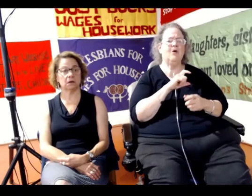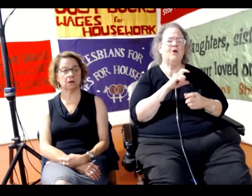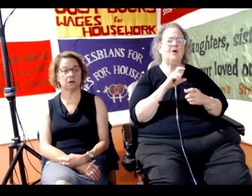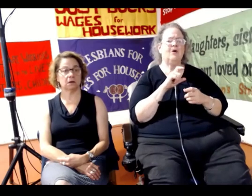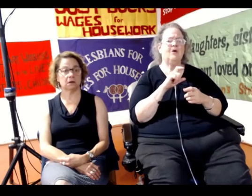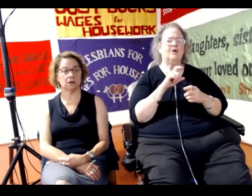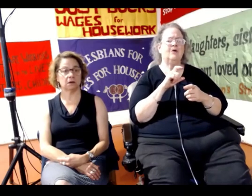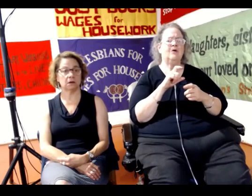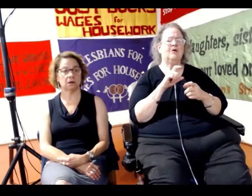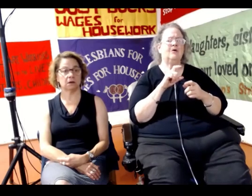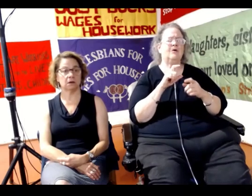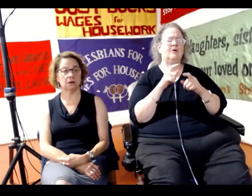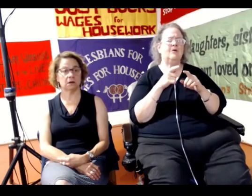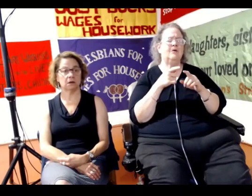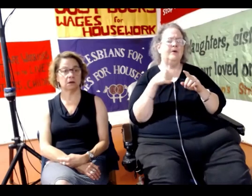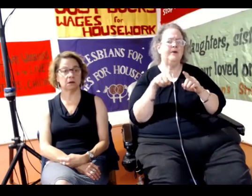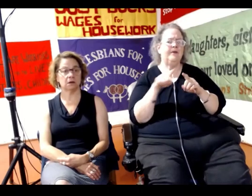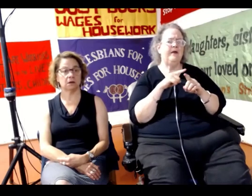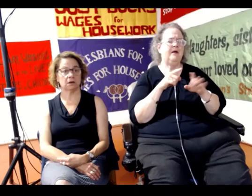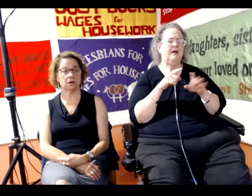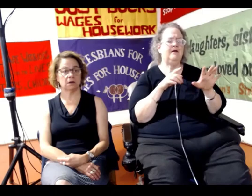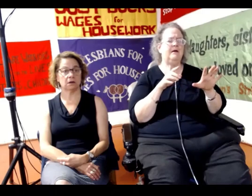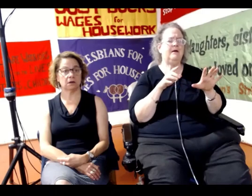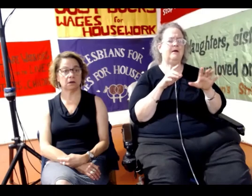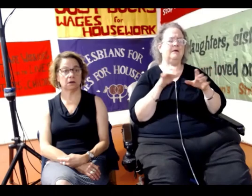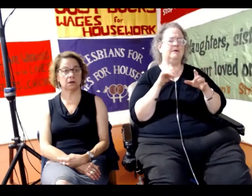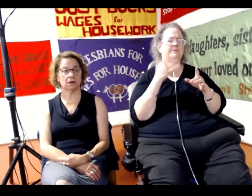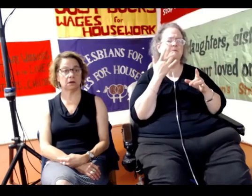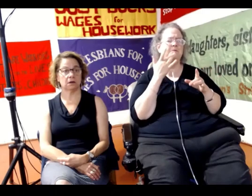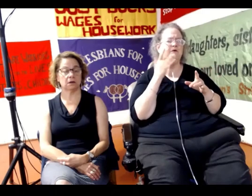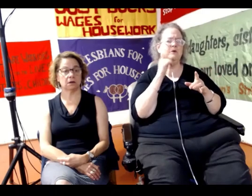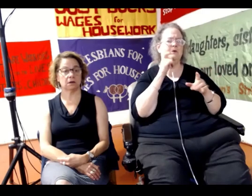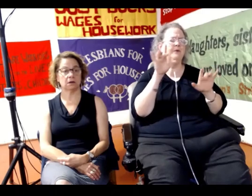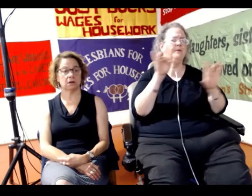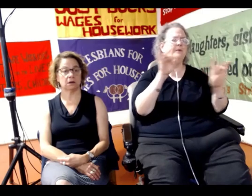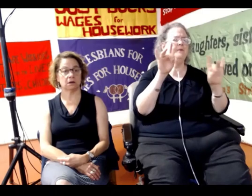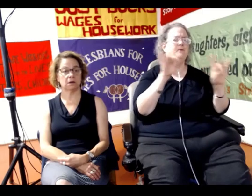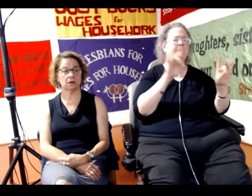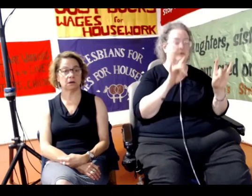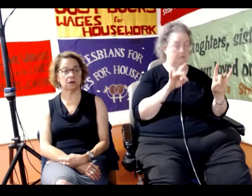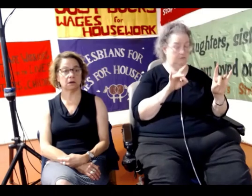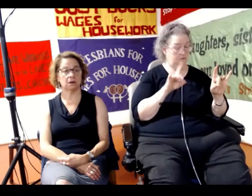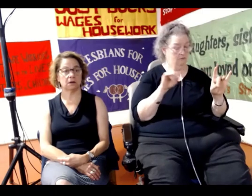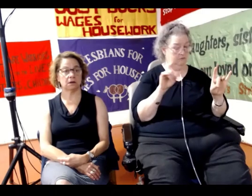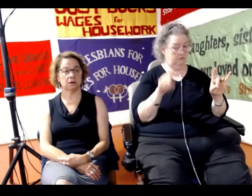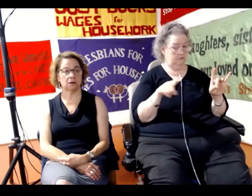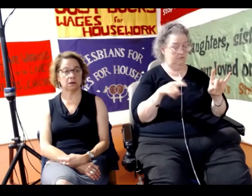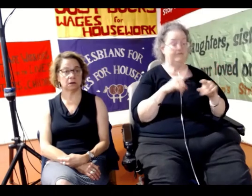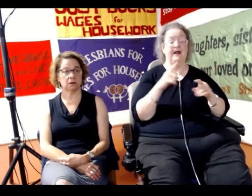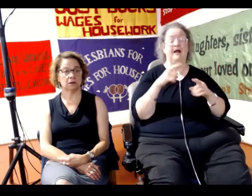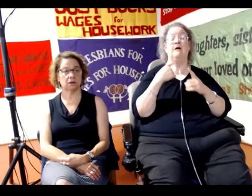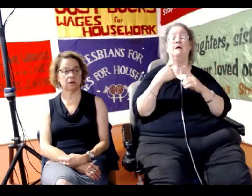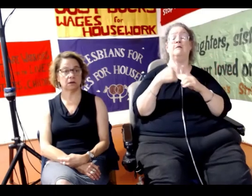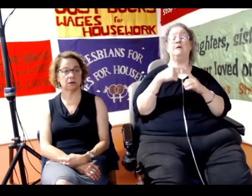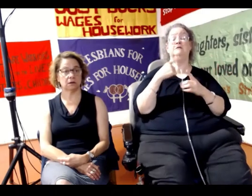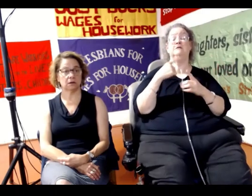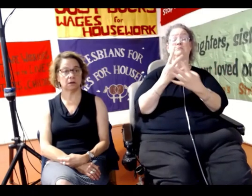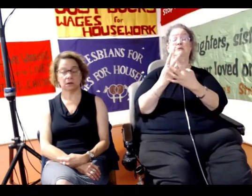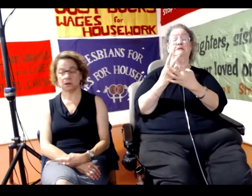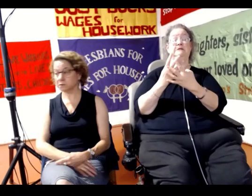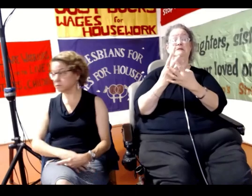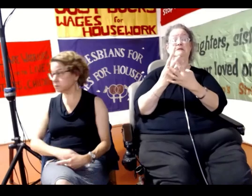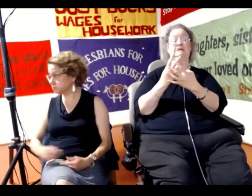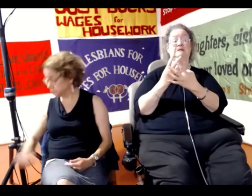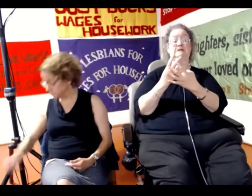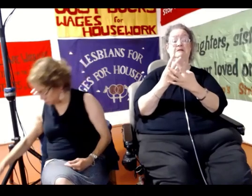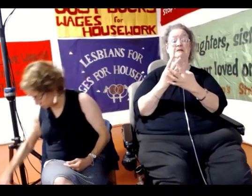in who they actually enforced the law against? Now, in terms of in prisons, Sam raised this